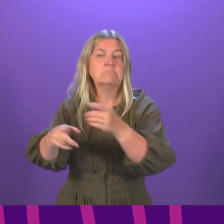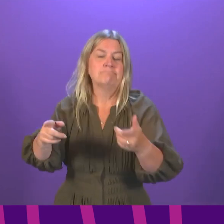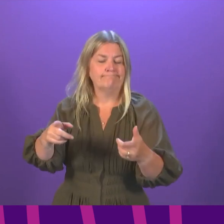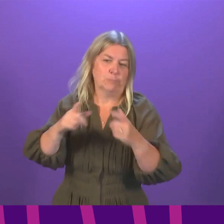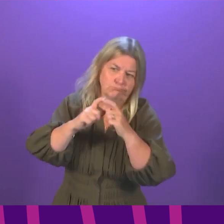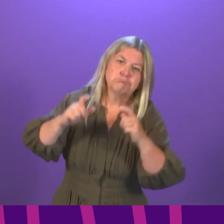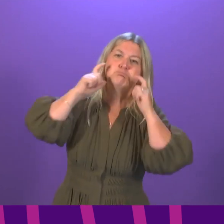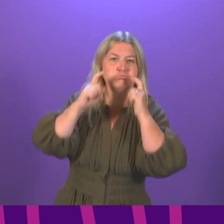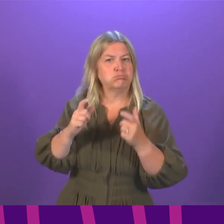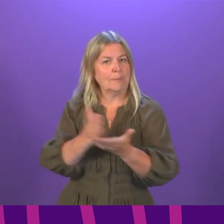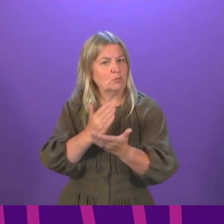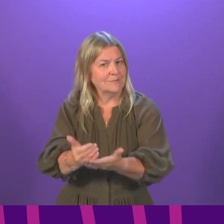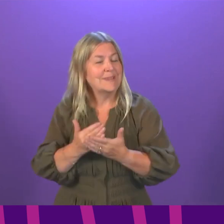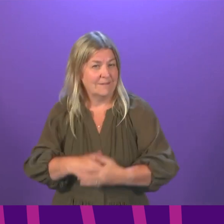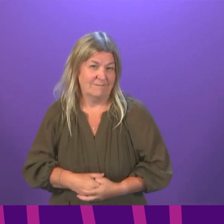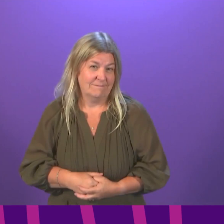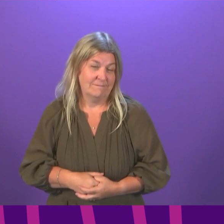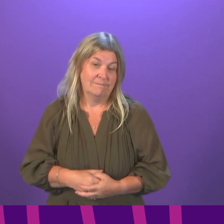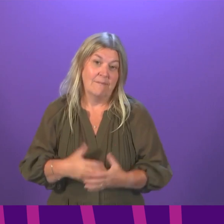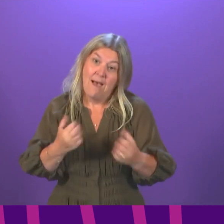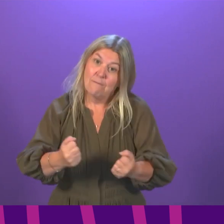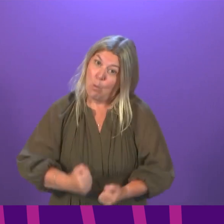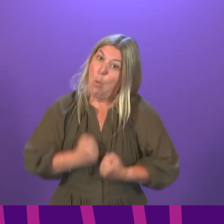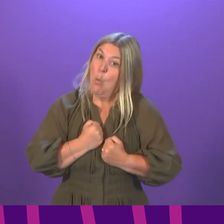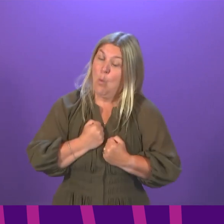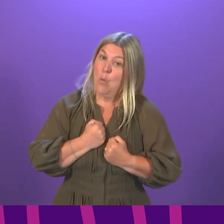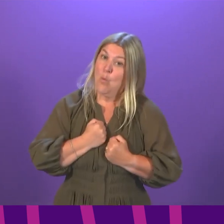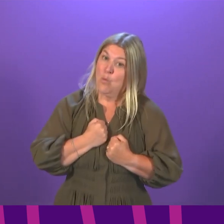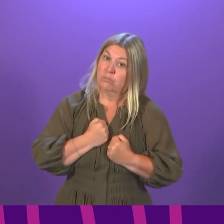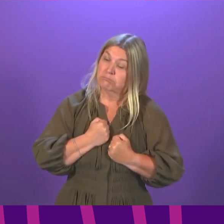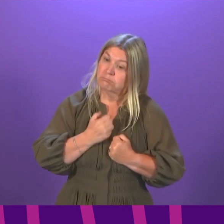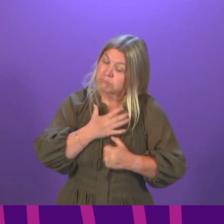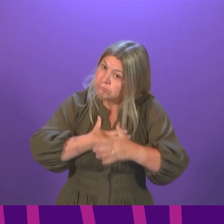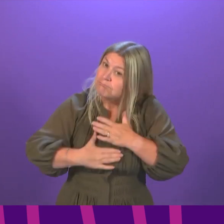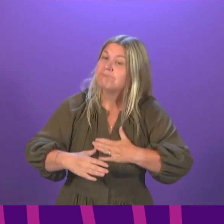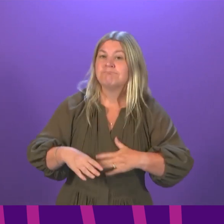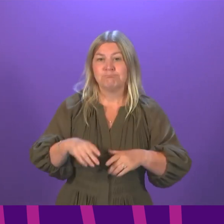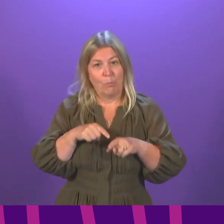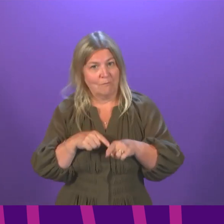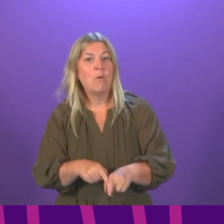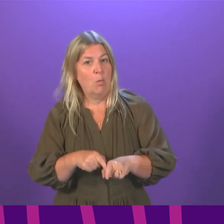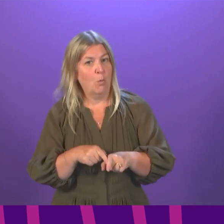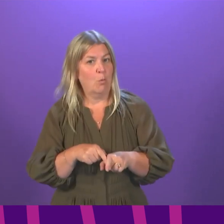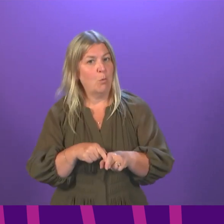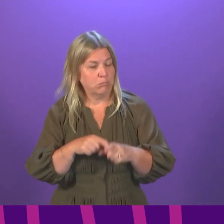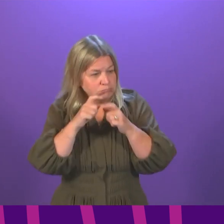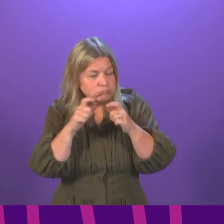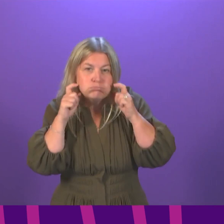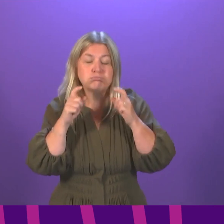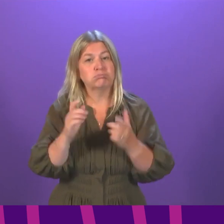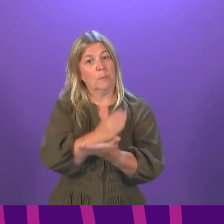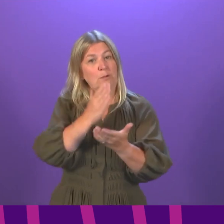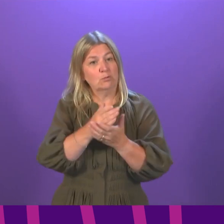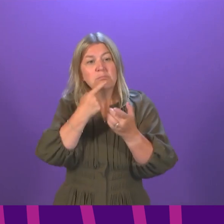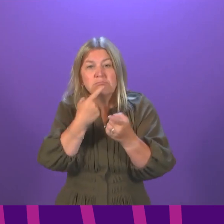play in this, obviously, from our own compliance and encouraging compliance on the part of others and making sure that we communicate widely about the